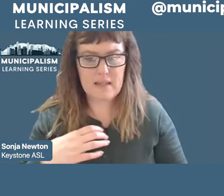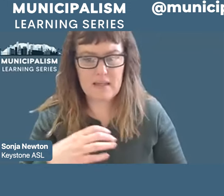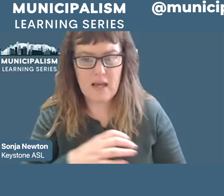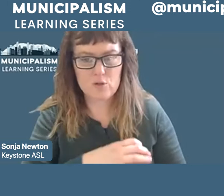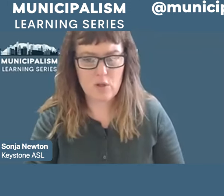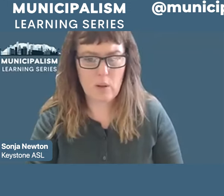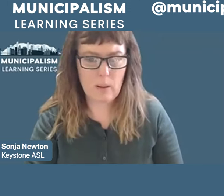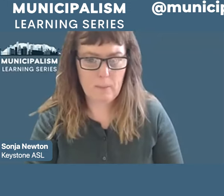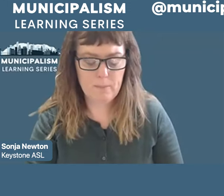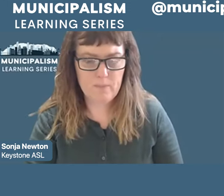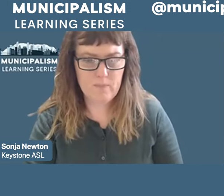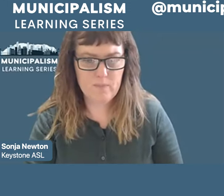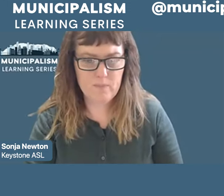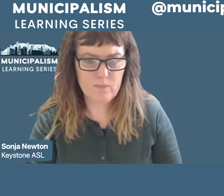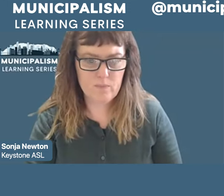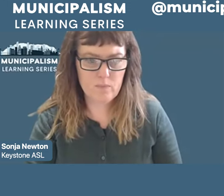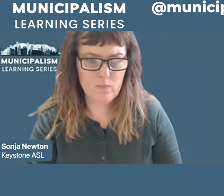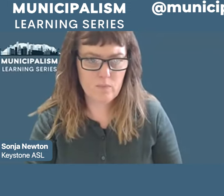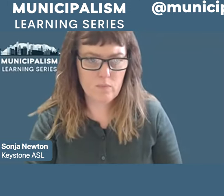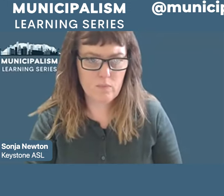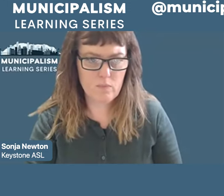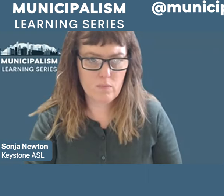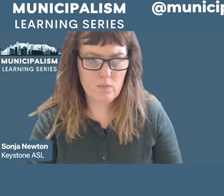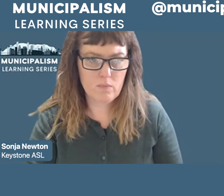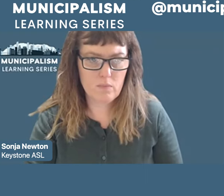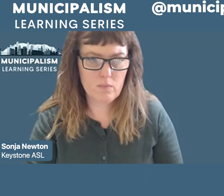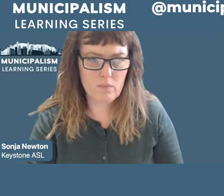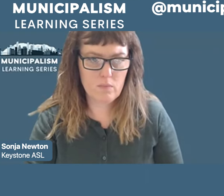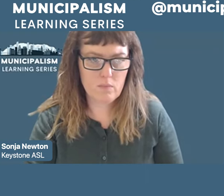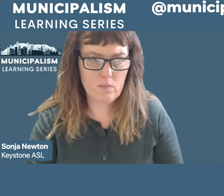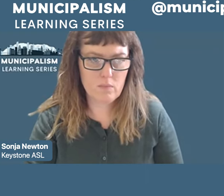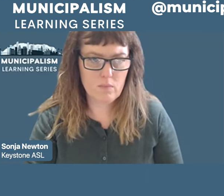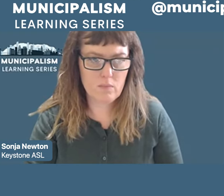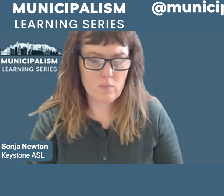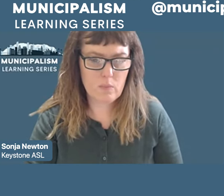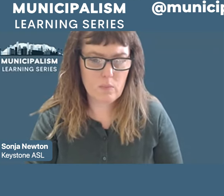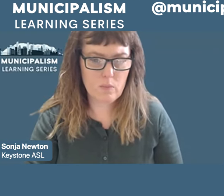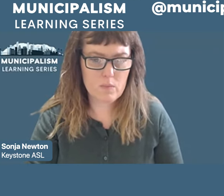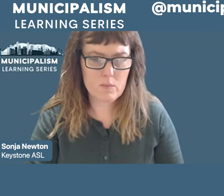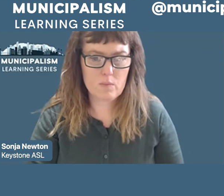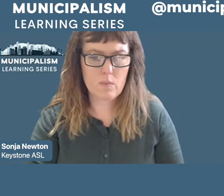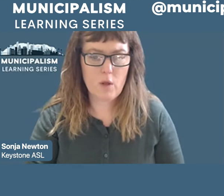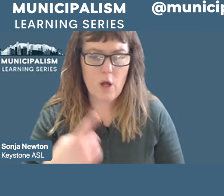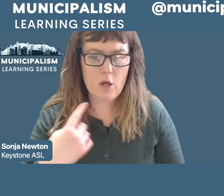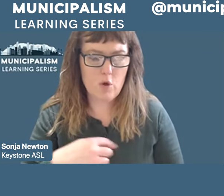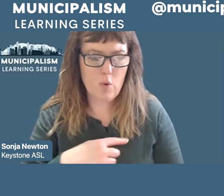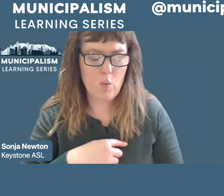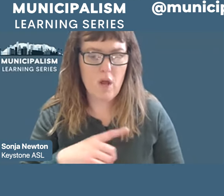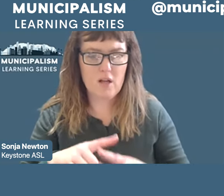an organization that are different from other political organizations we don't show up just